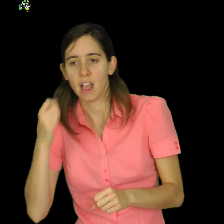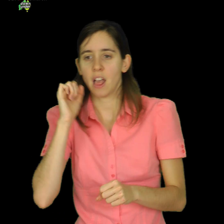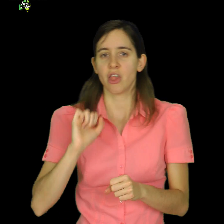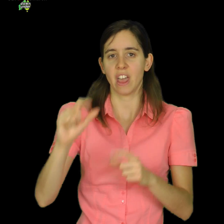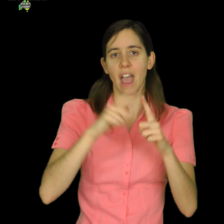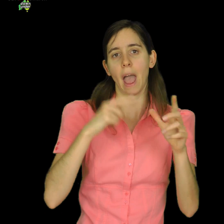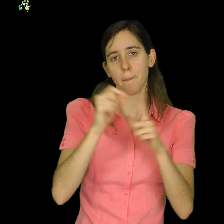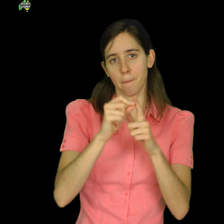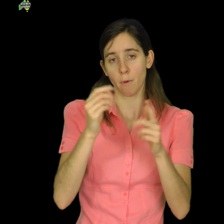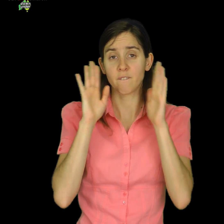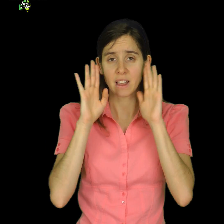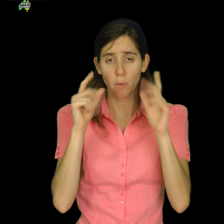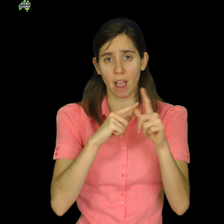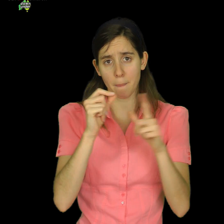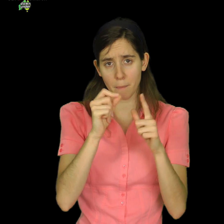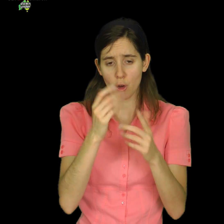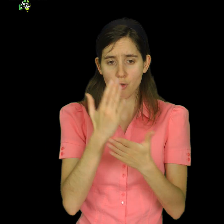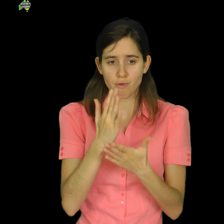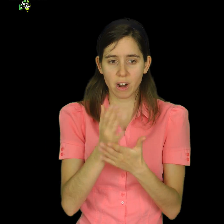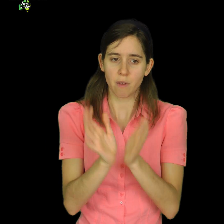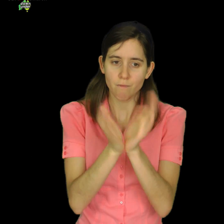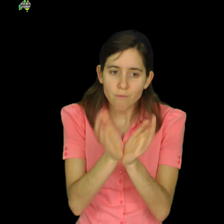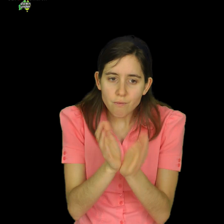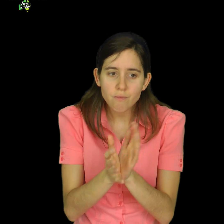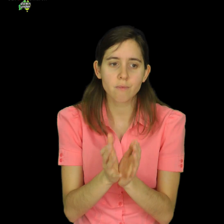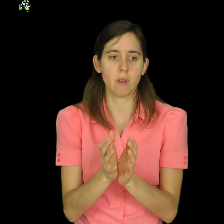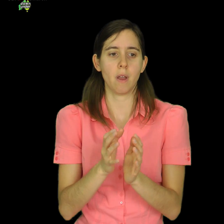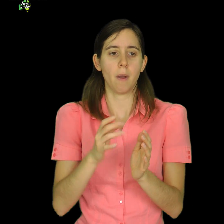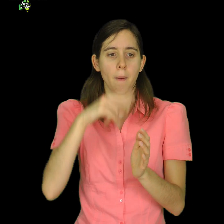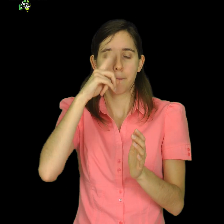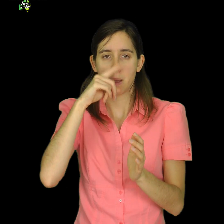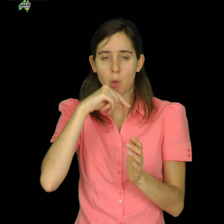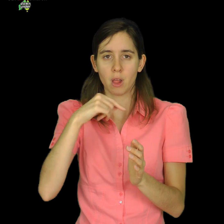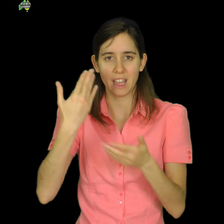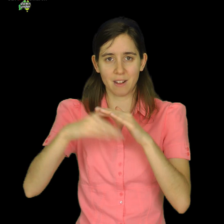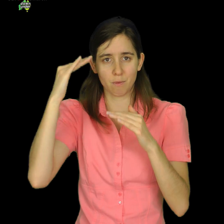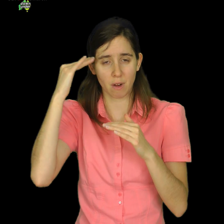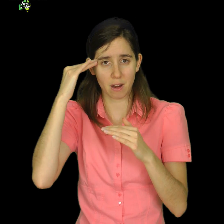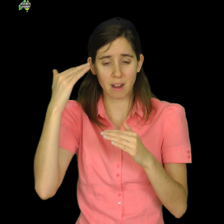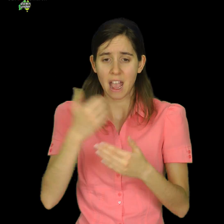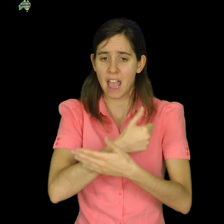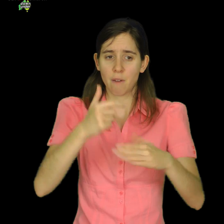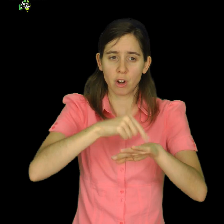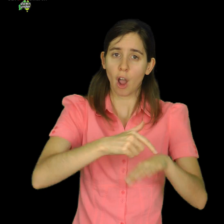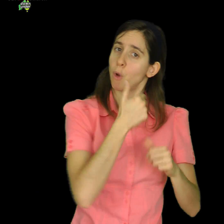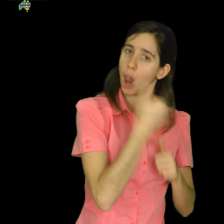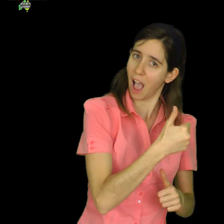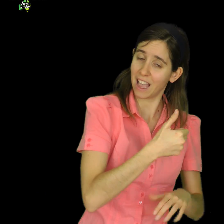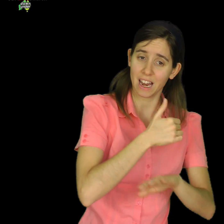are exploiting a vulnerability in human psychology. Each like and comment were designed to be a little